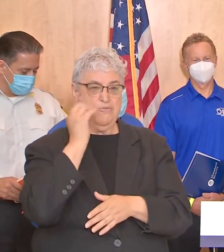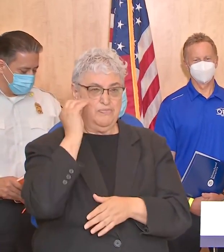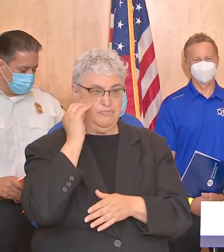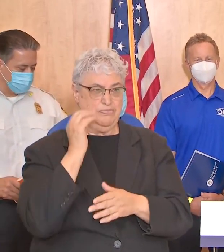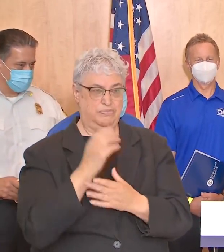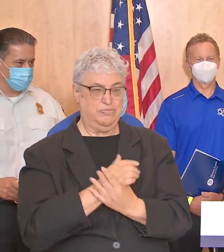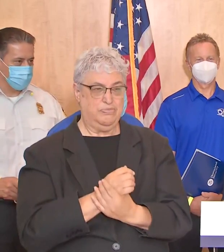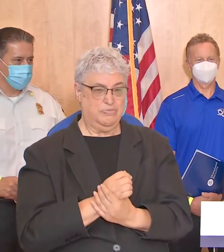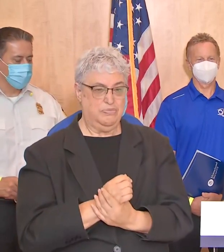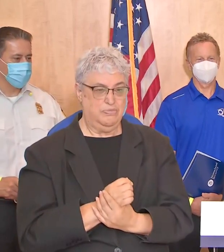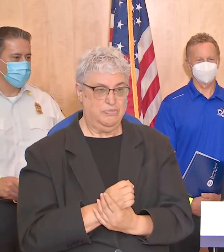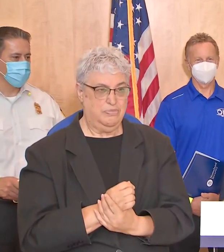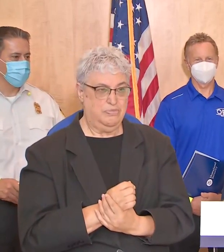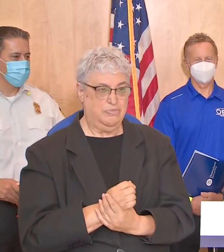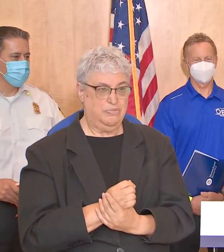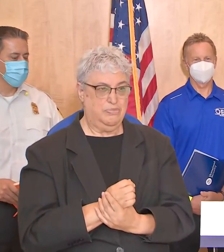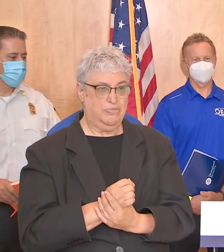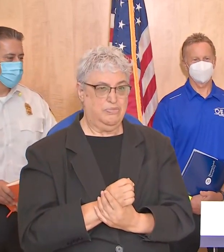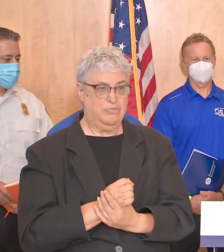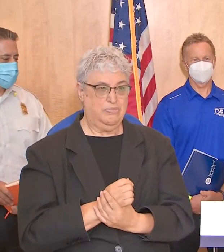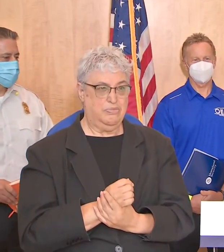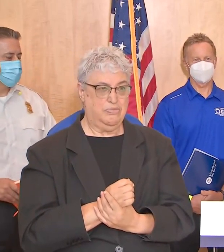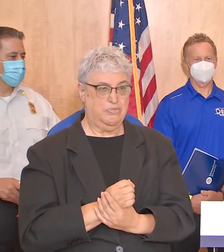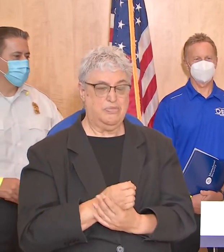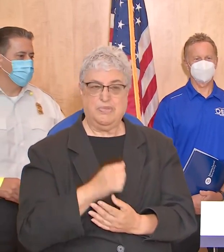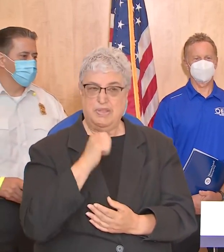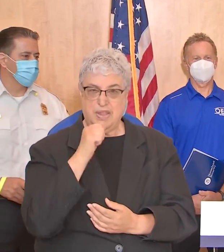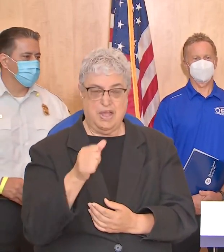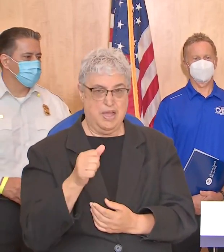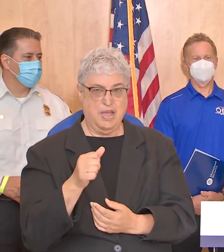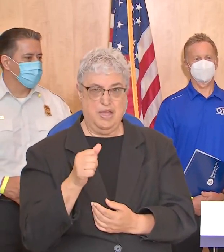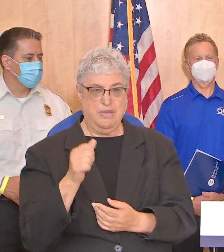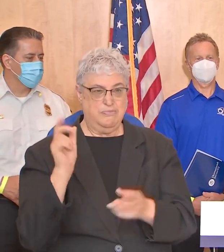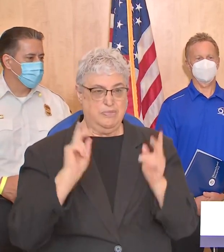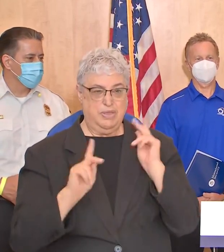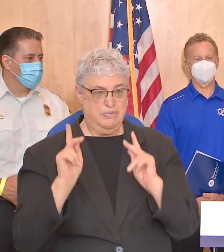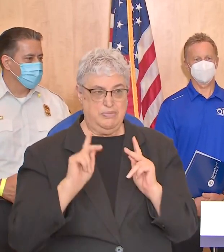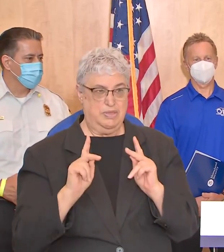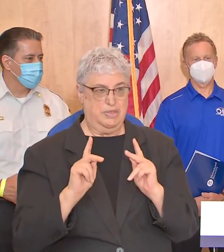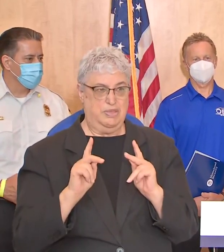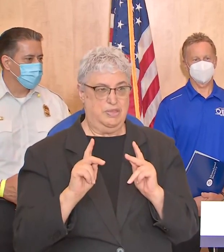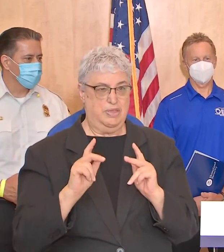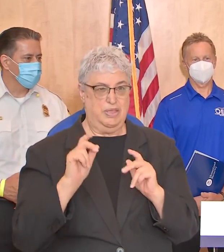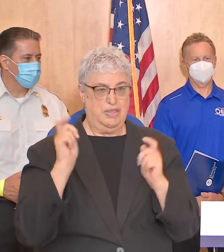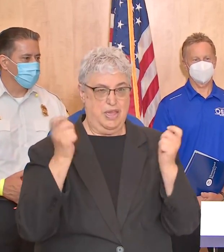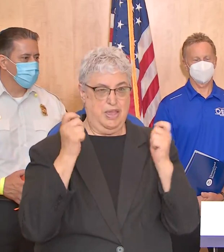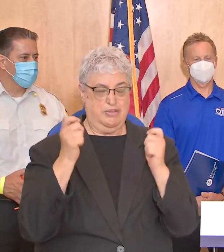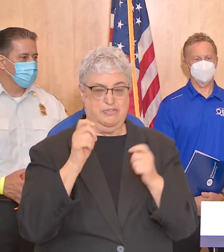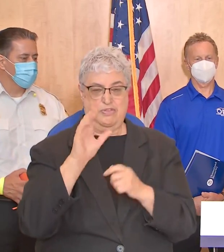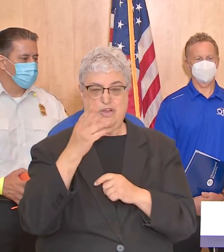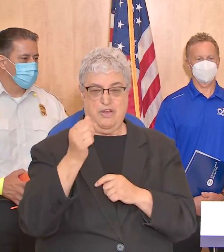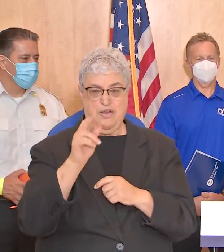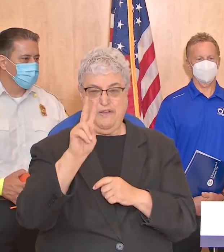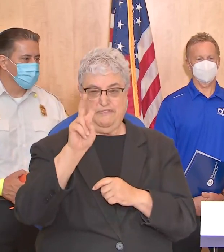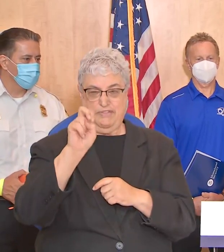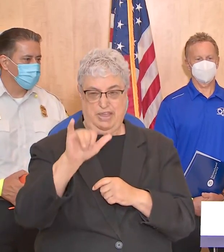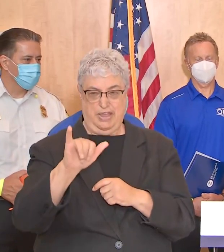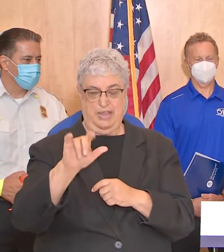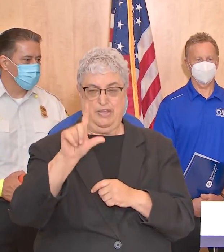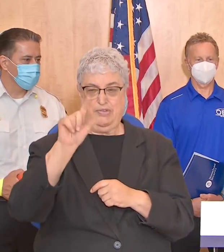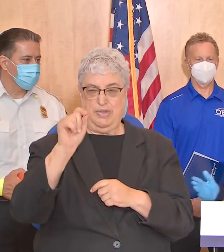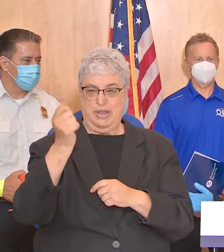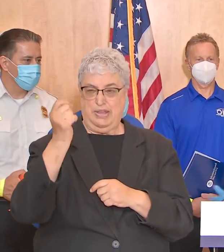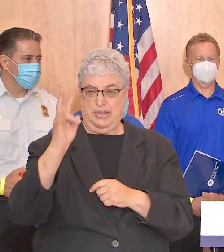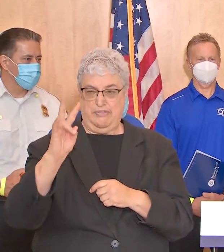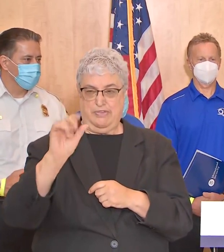this doesn't this isn't lost on anyone that this falls on the anniversary of harvey and i want to